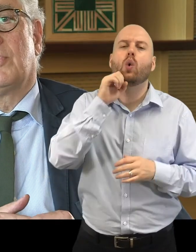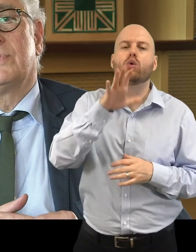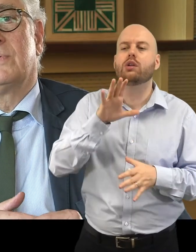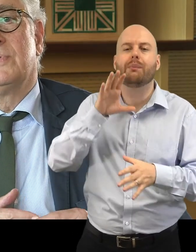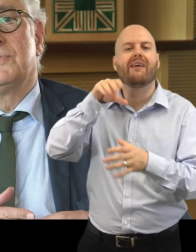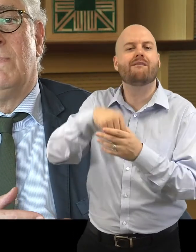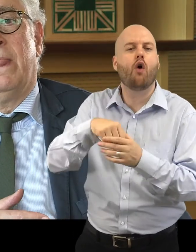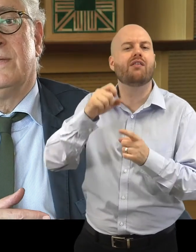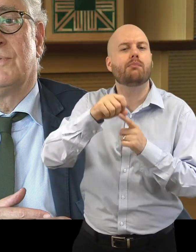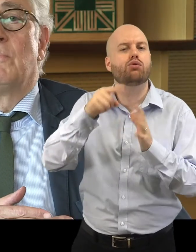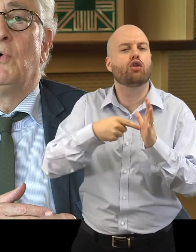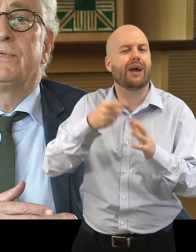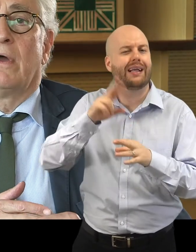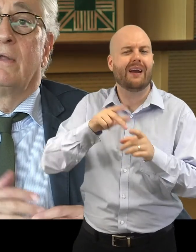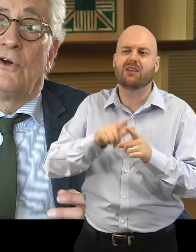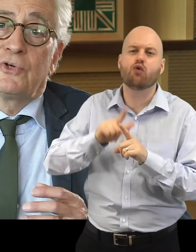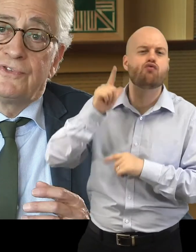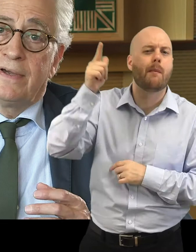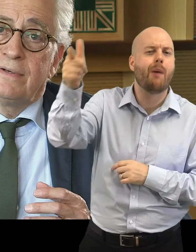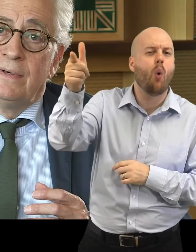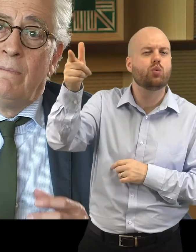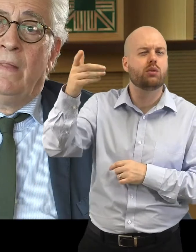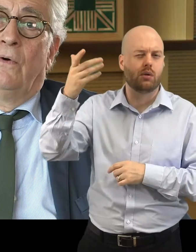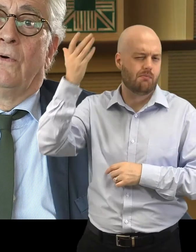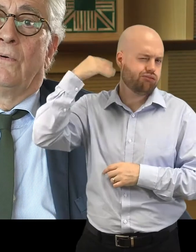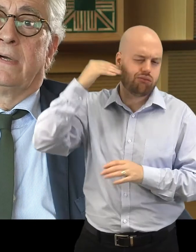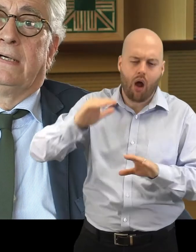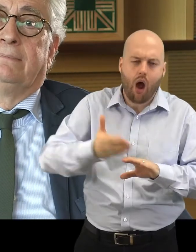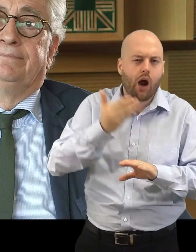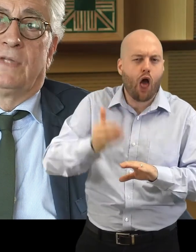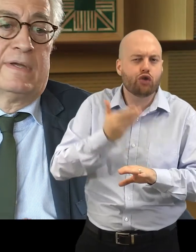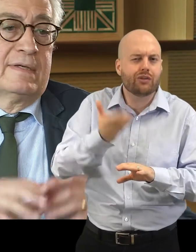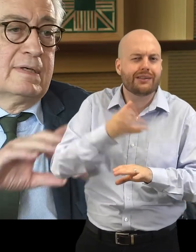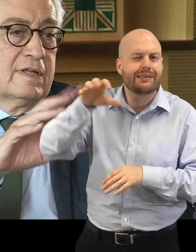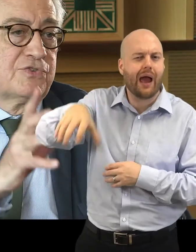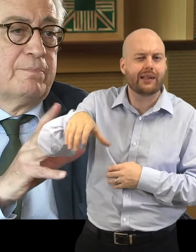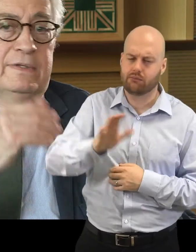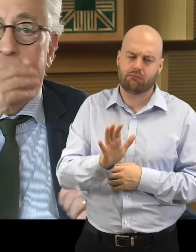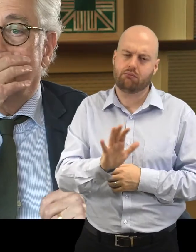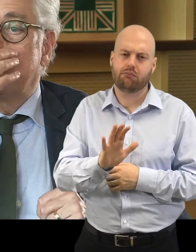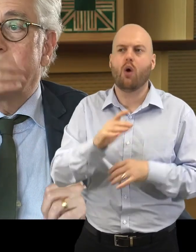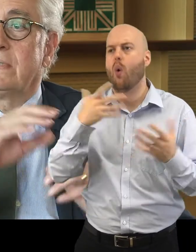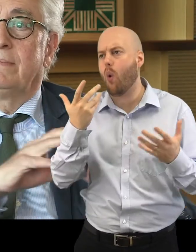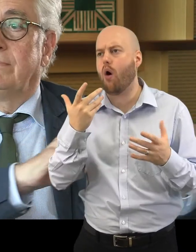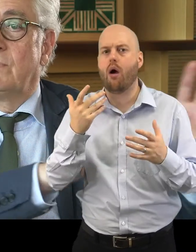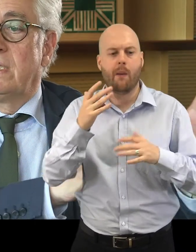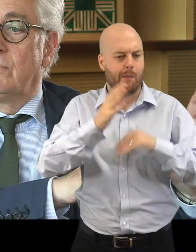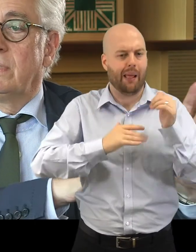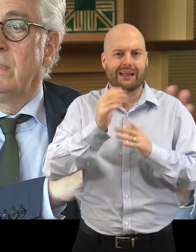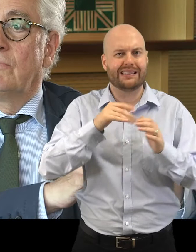project which is a remote archaeological site or a cluster of buildings which is in a